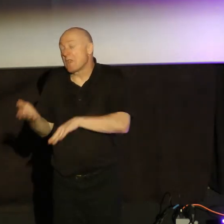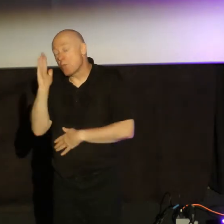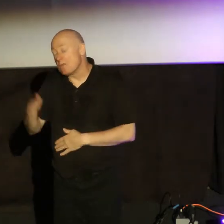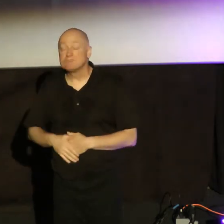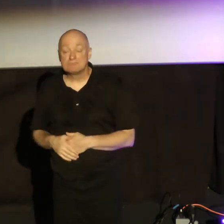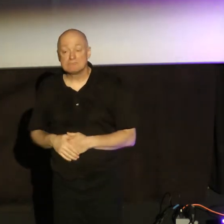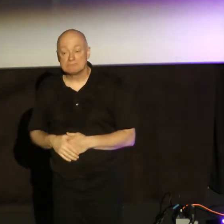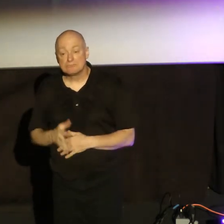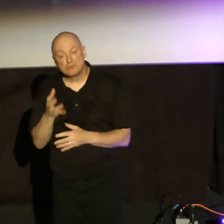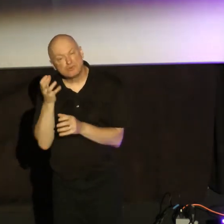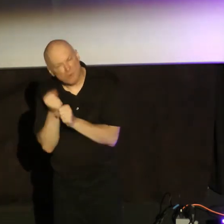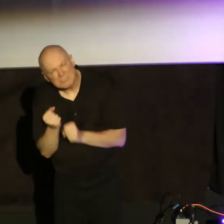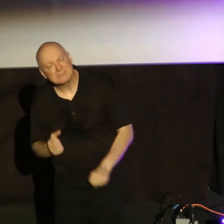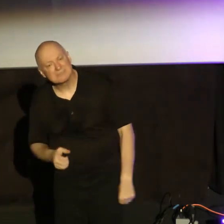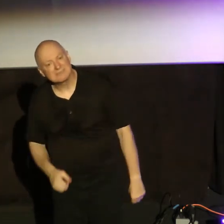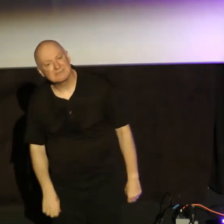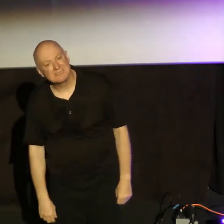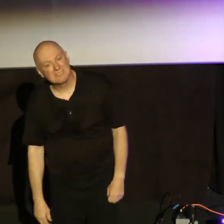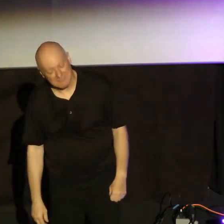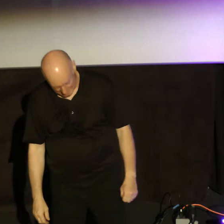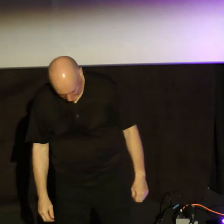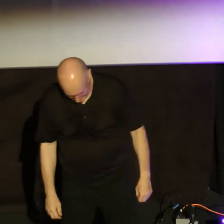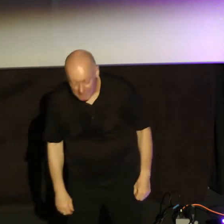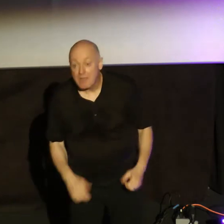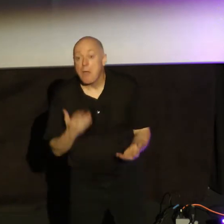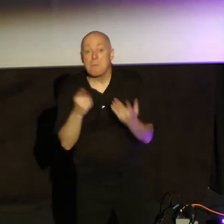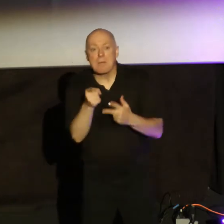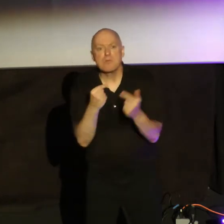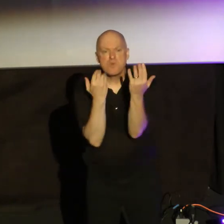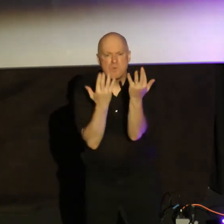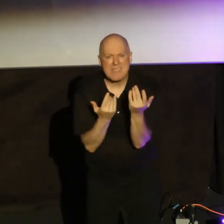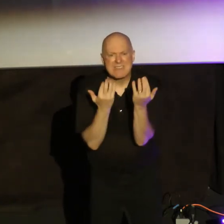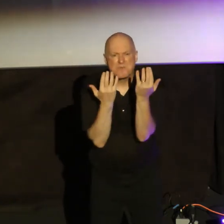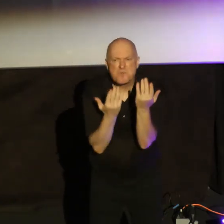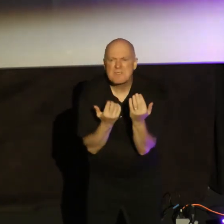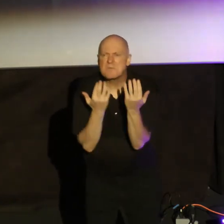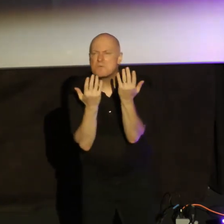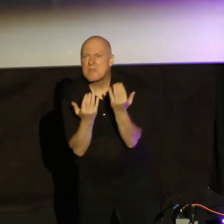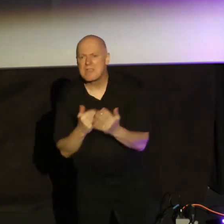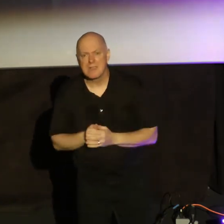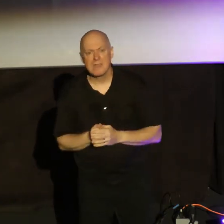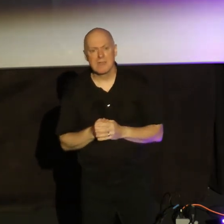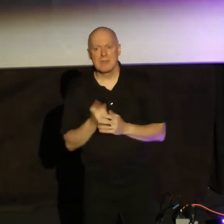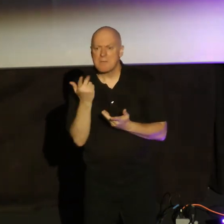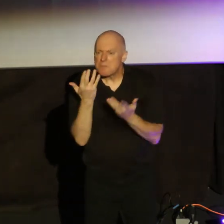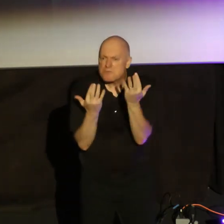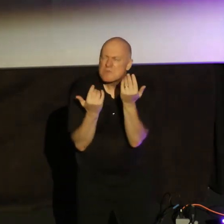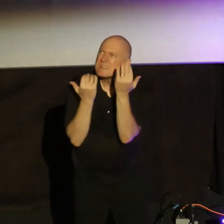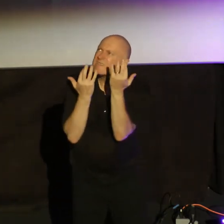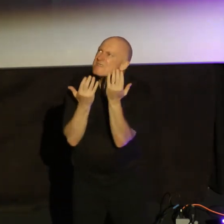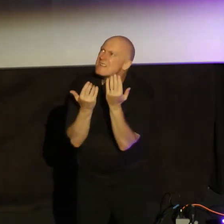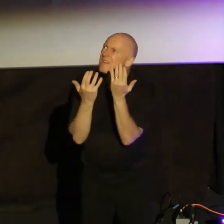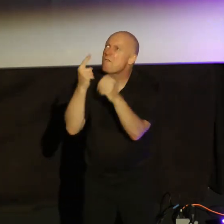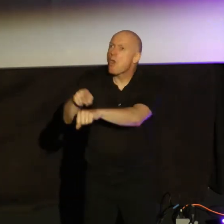That's amazing. So maybe you've been waiting on God. Maybe you've been waiting on God for a long time.